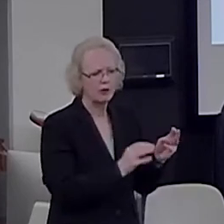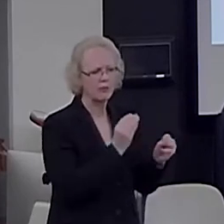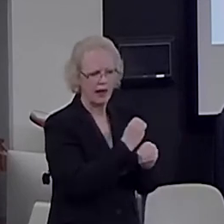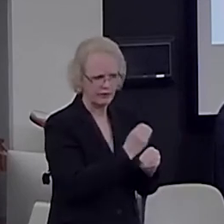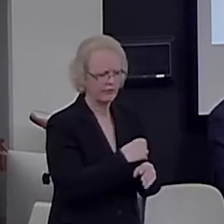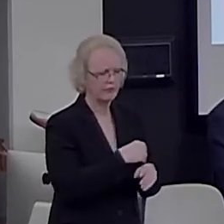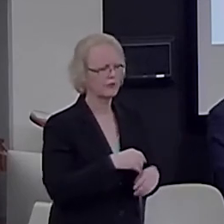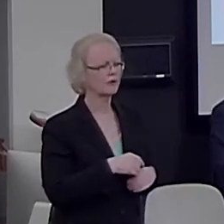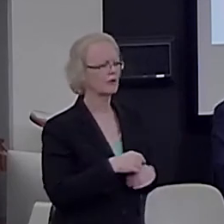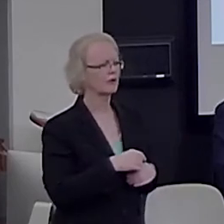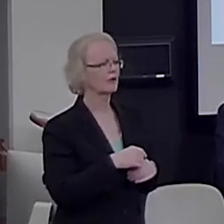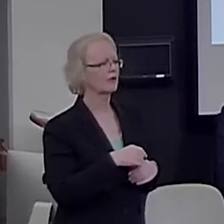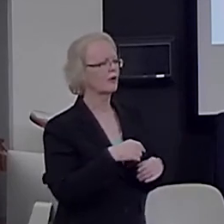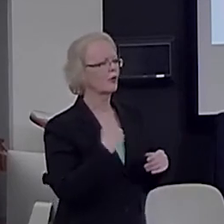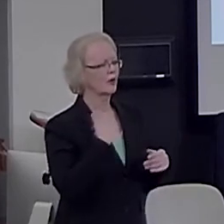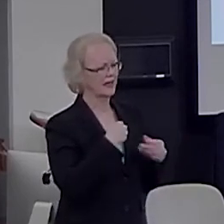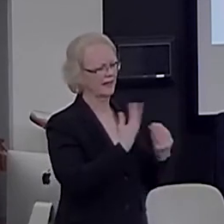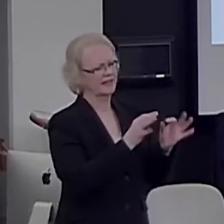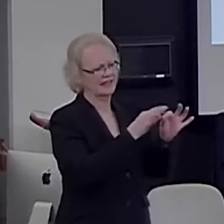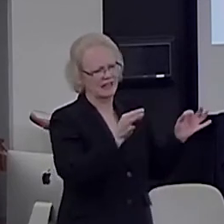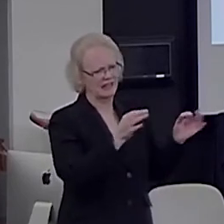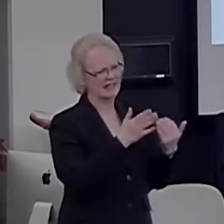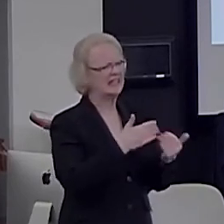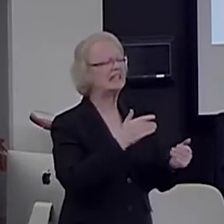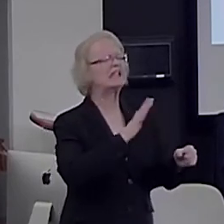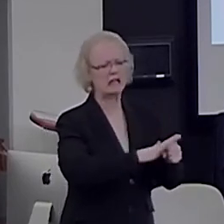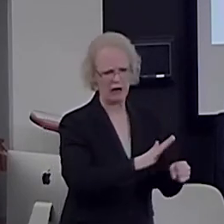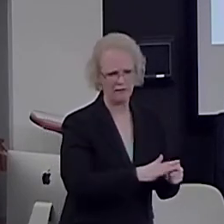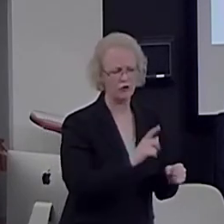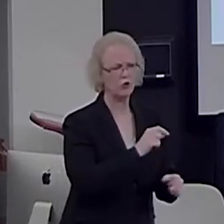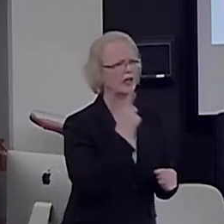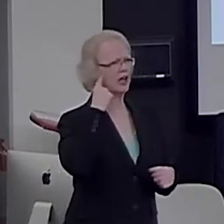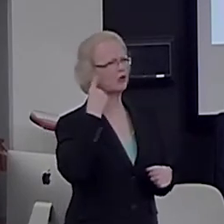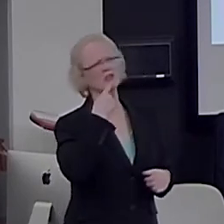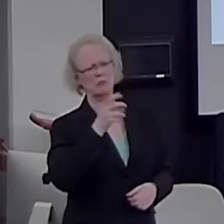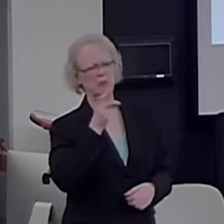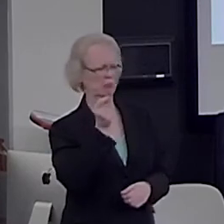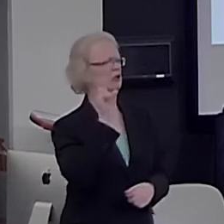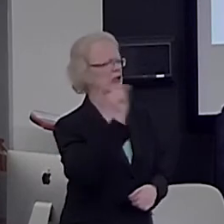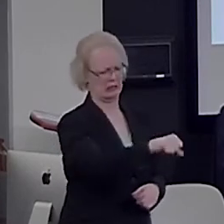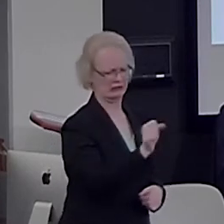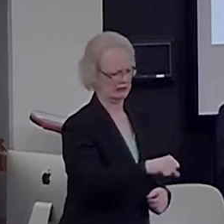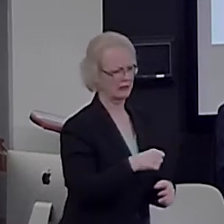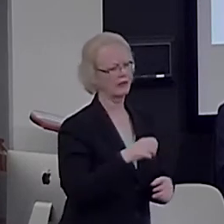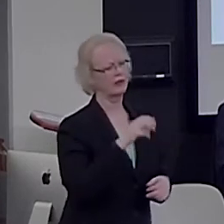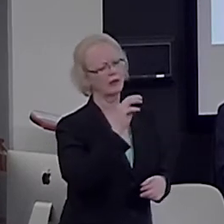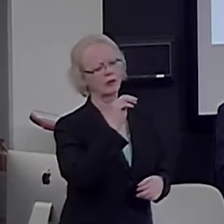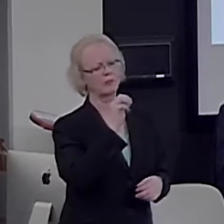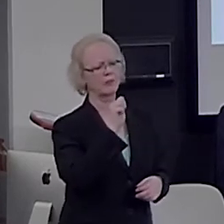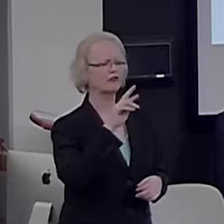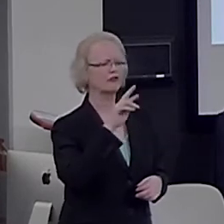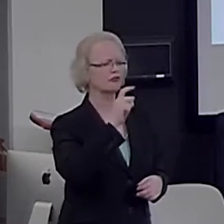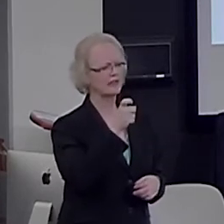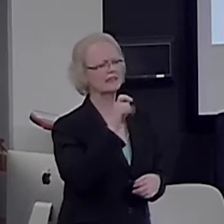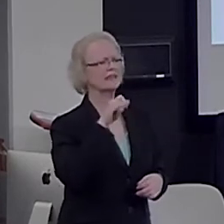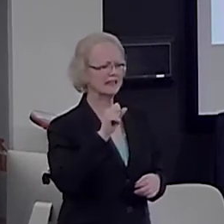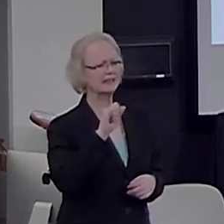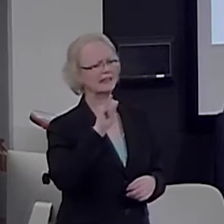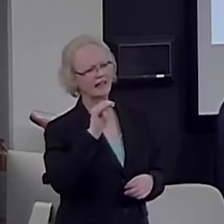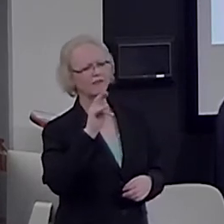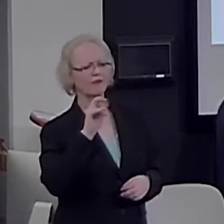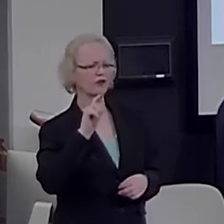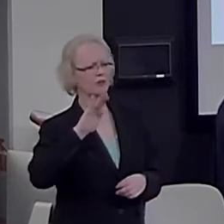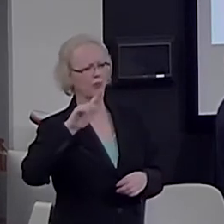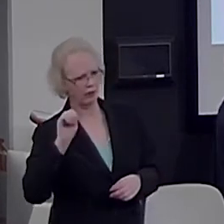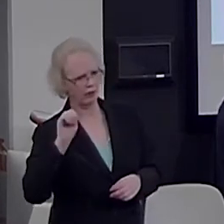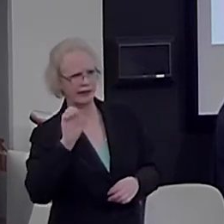immediate response. Sentences that are easy enough that you hear it and you say, oh, yes. Okay. A matrix is invertible or not. Okay. Or in the